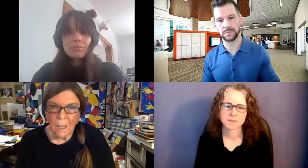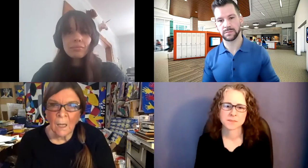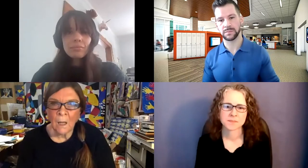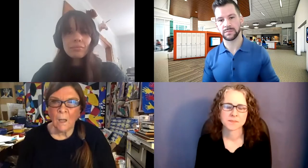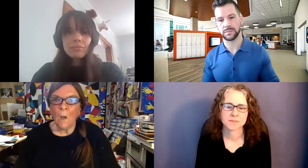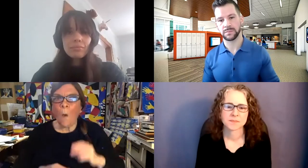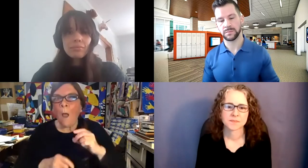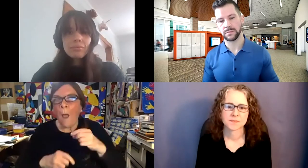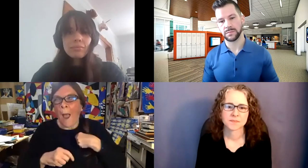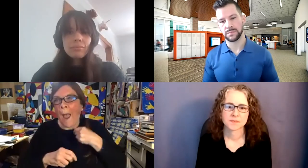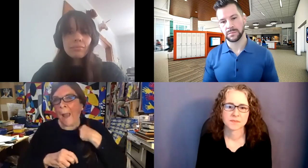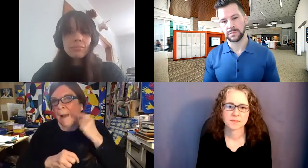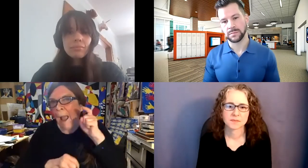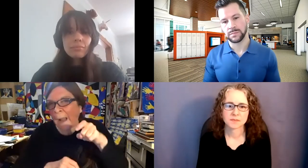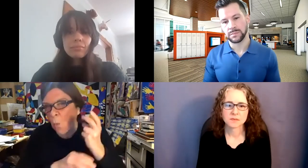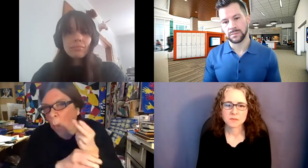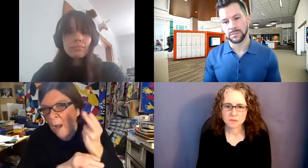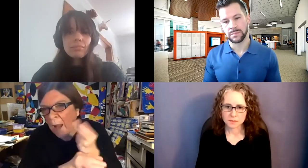Nancy signing.